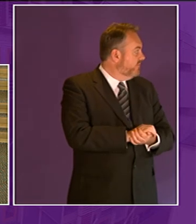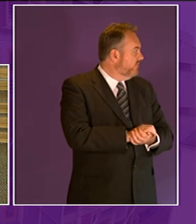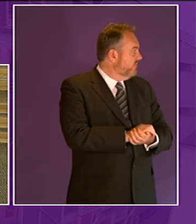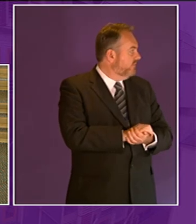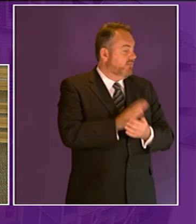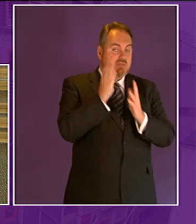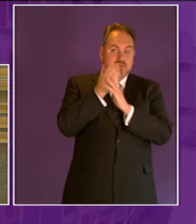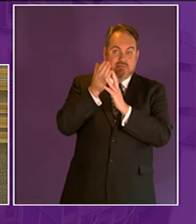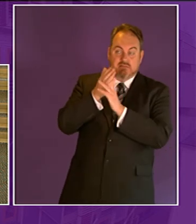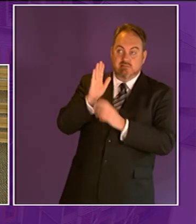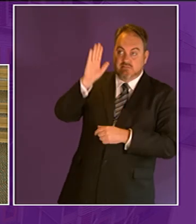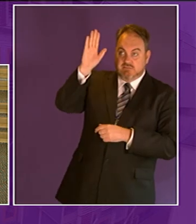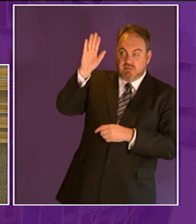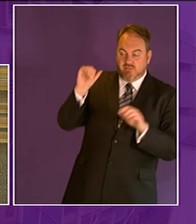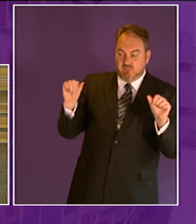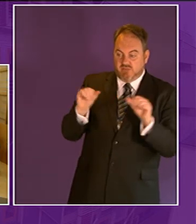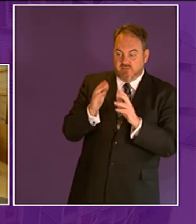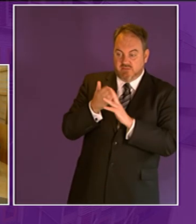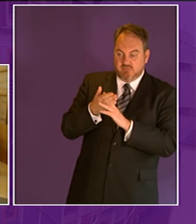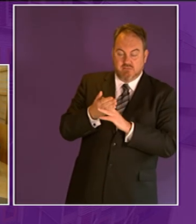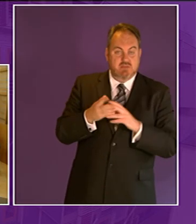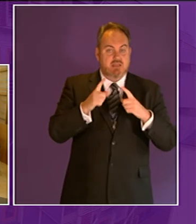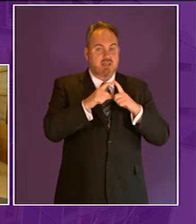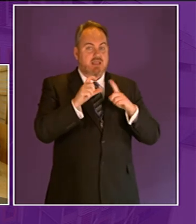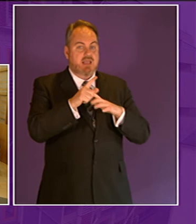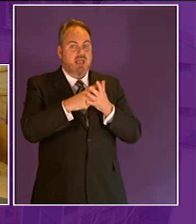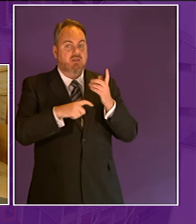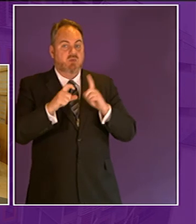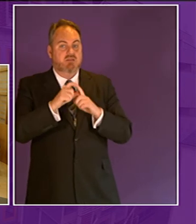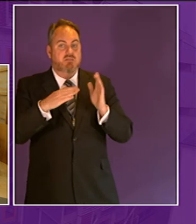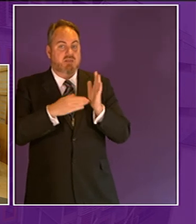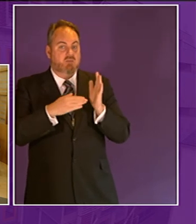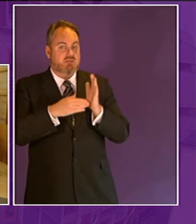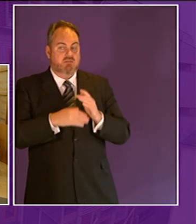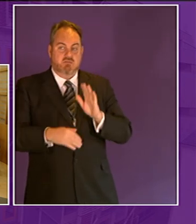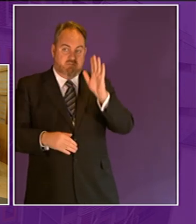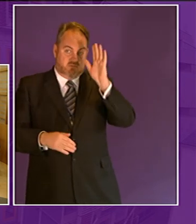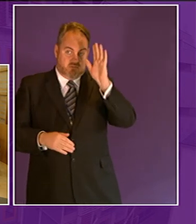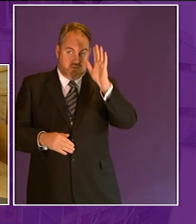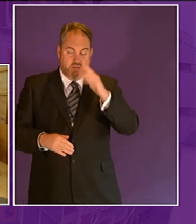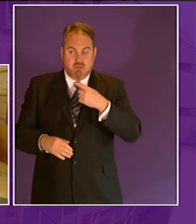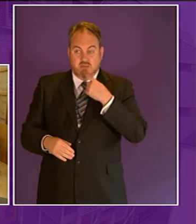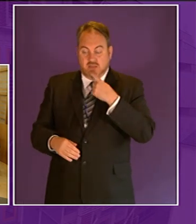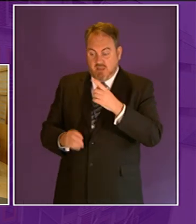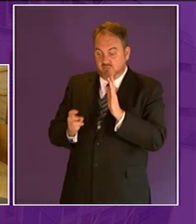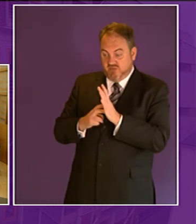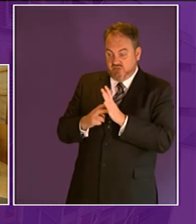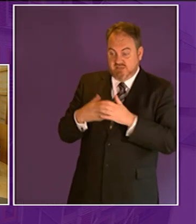i'm happy to take a brief intervention from mr mountain um first of all i'd refer the member to my register of interest i mean snh also